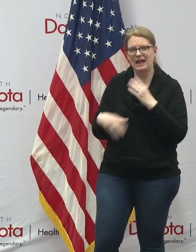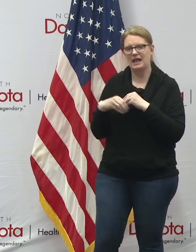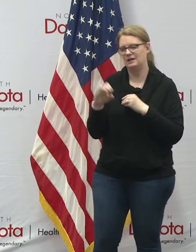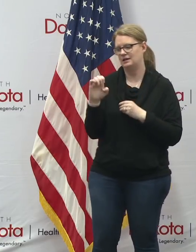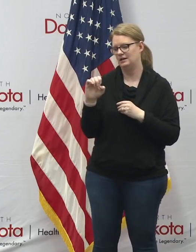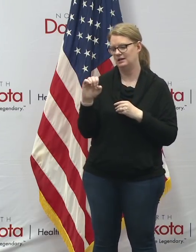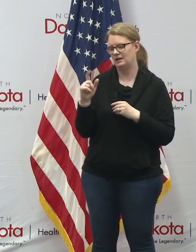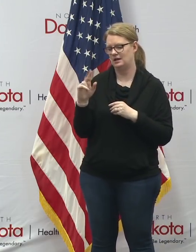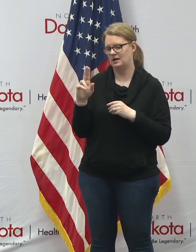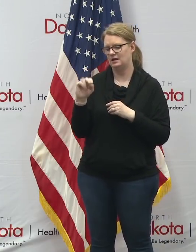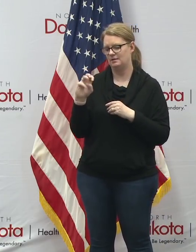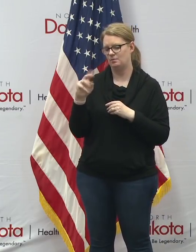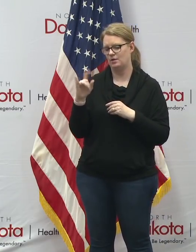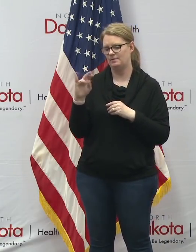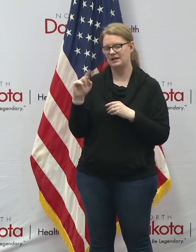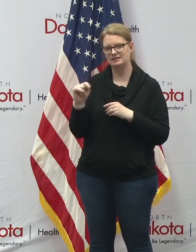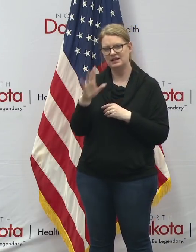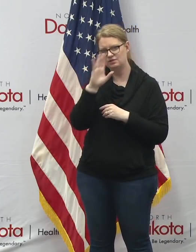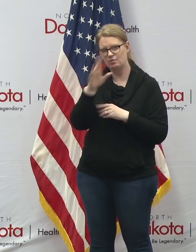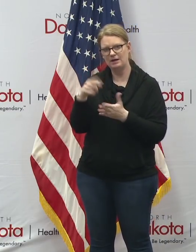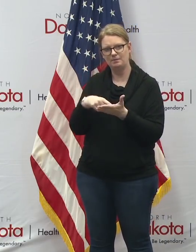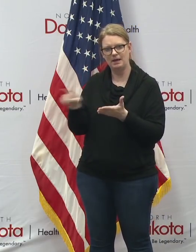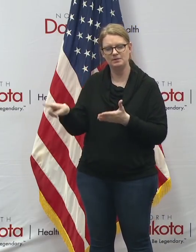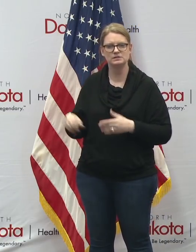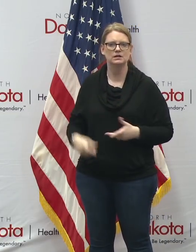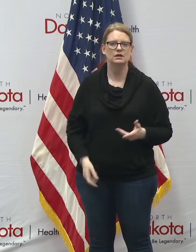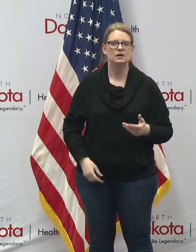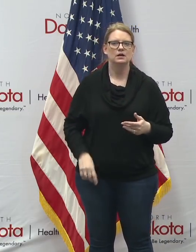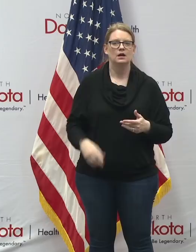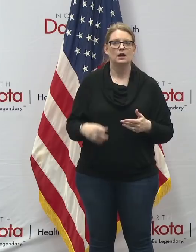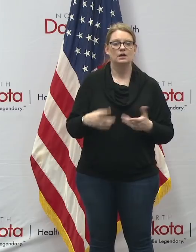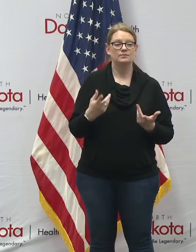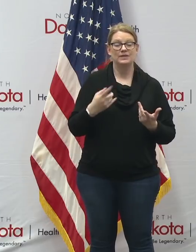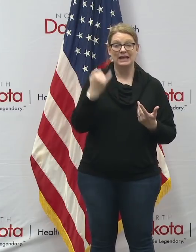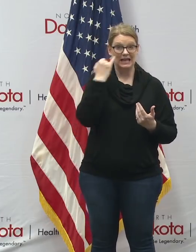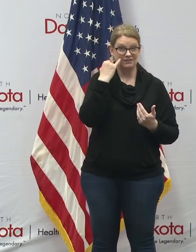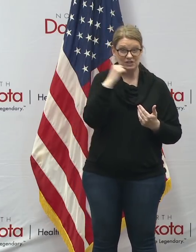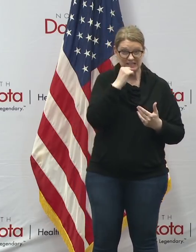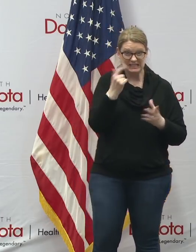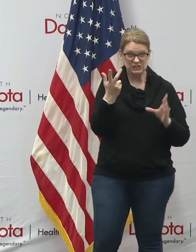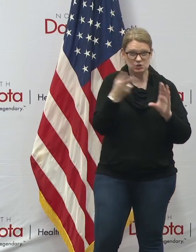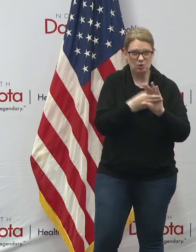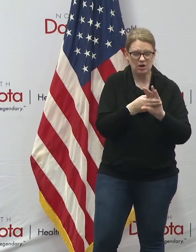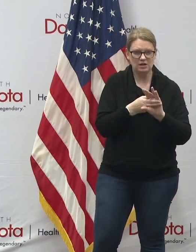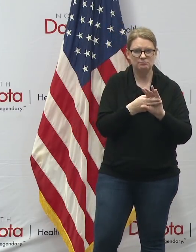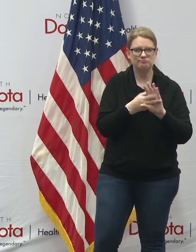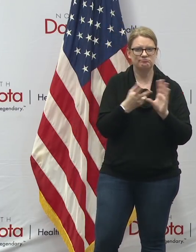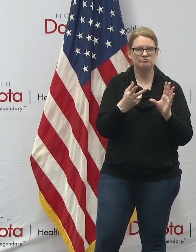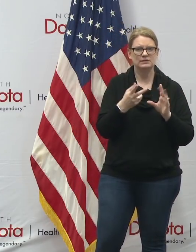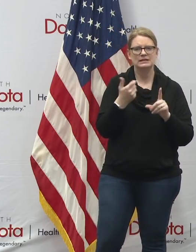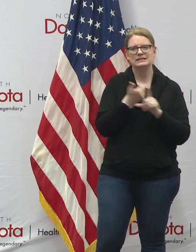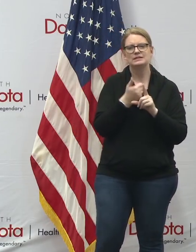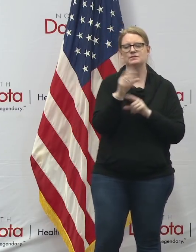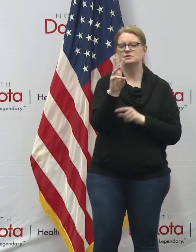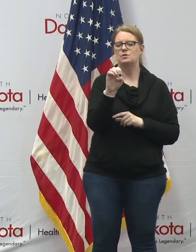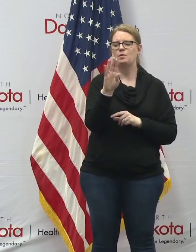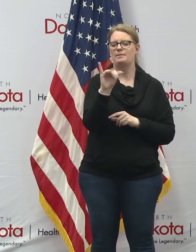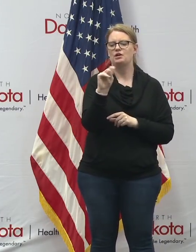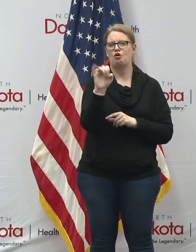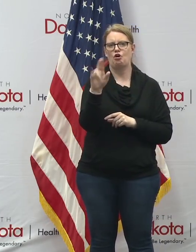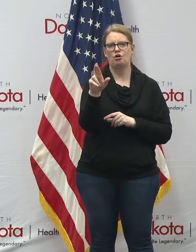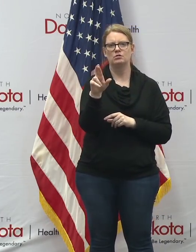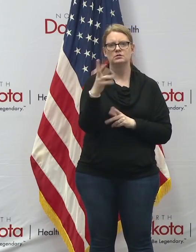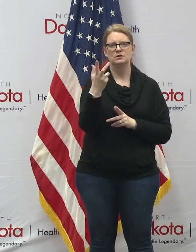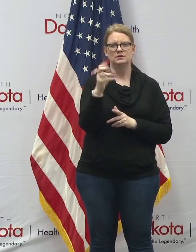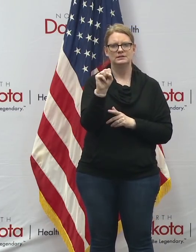individual payments uh and if you weren't able to join in on the briefing you can view it there was it was a webinar there were slides that